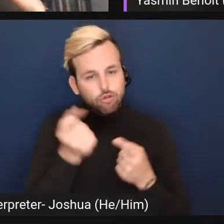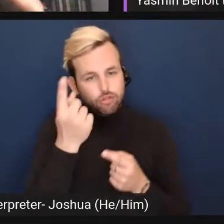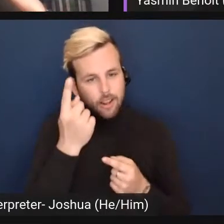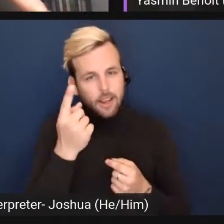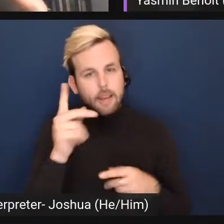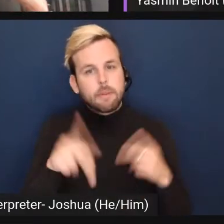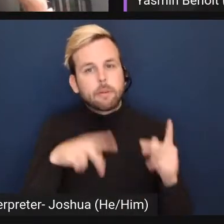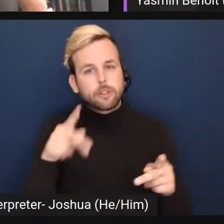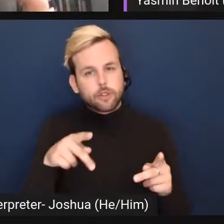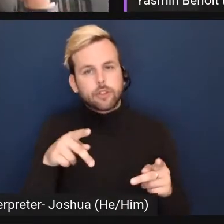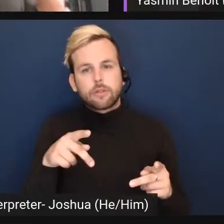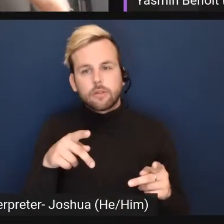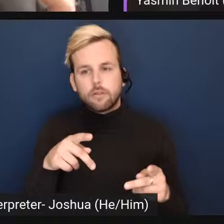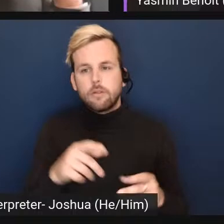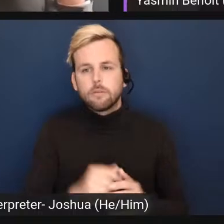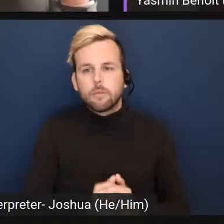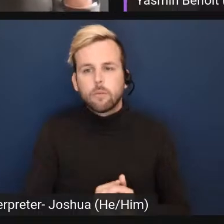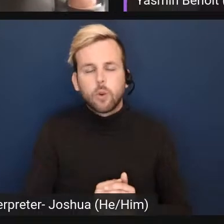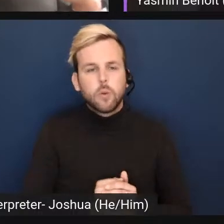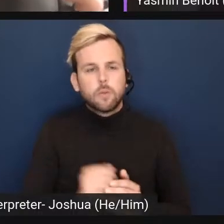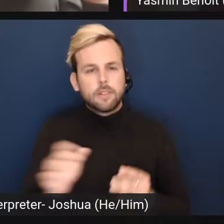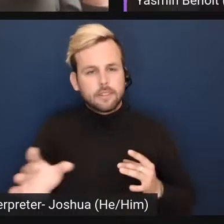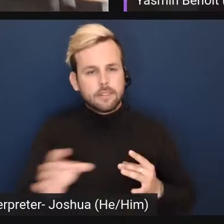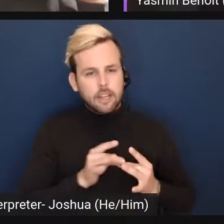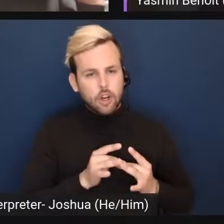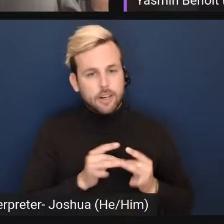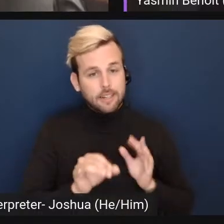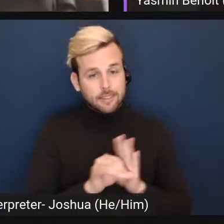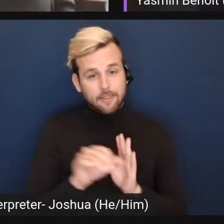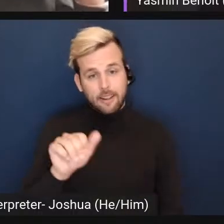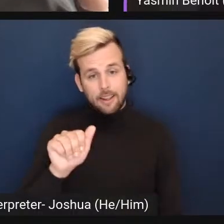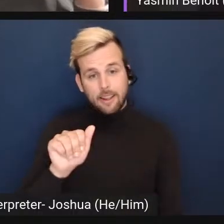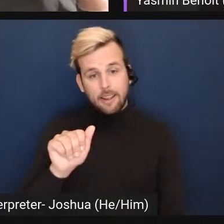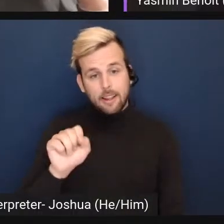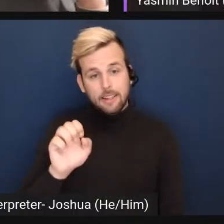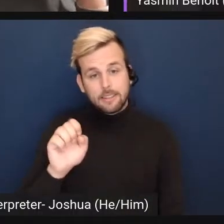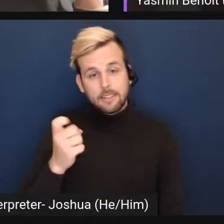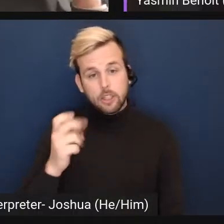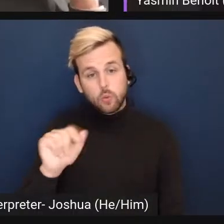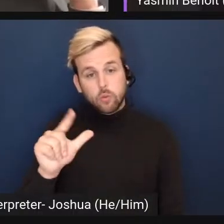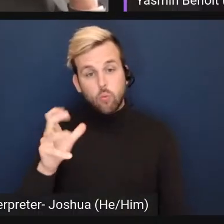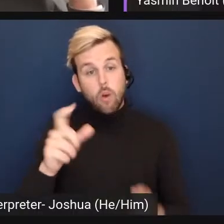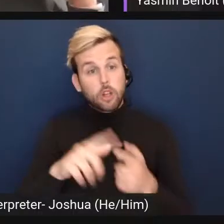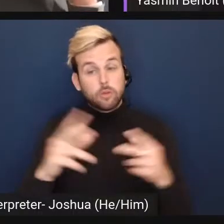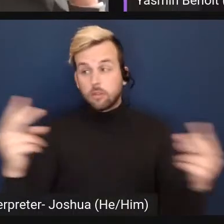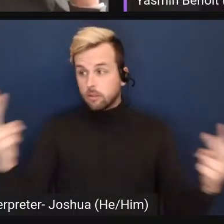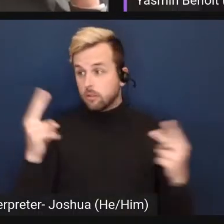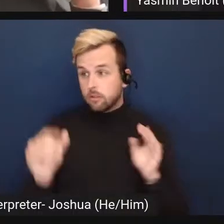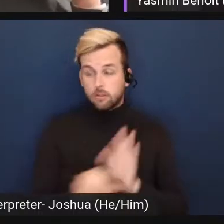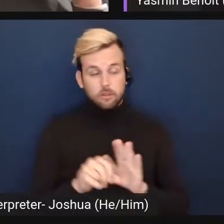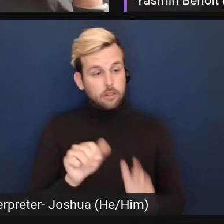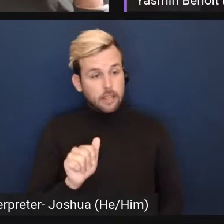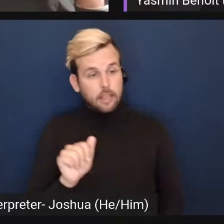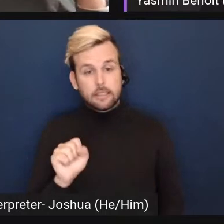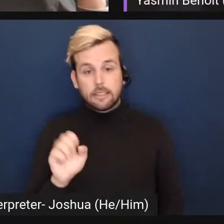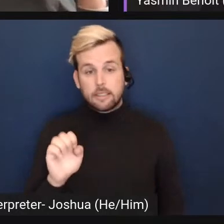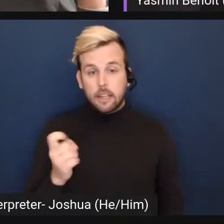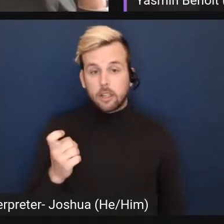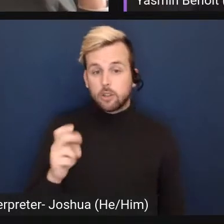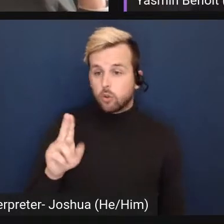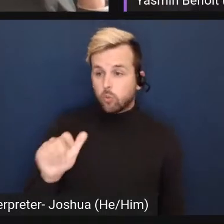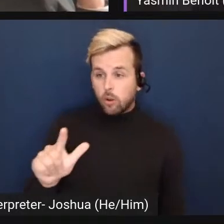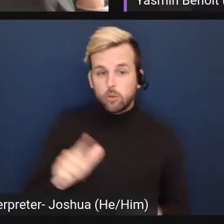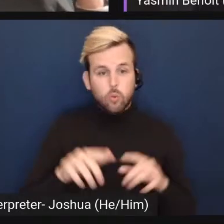so people who take on the identity as asexual like want to be seen as asexual by the world. And I